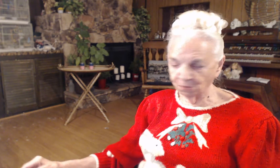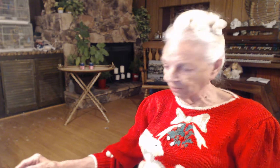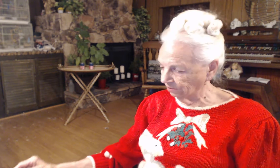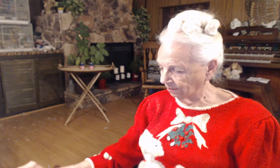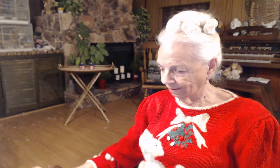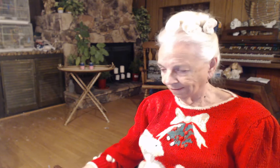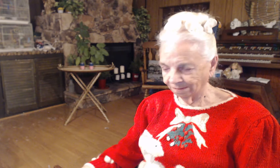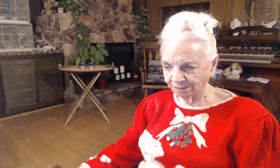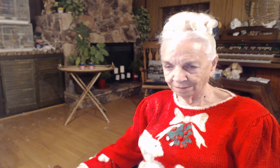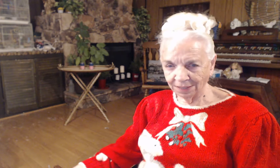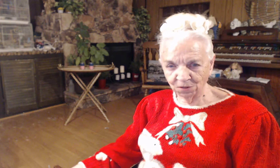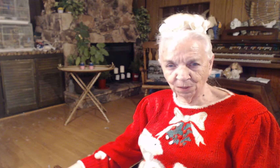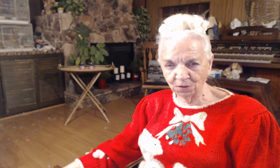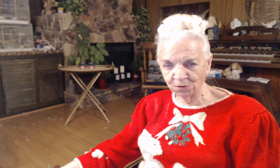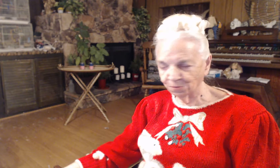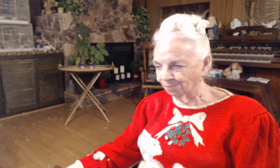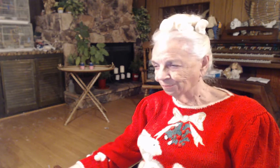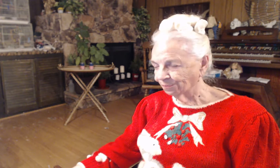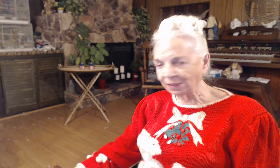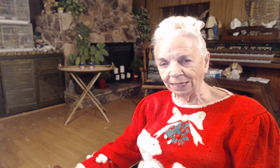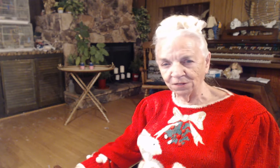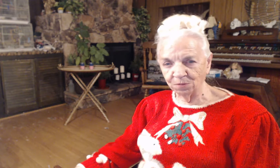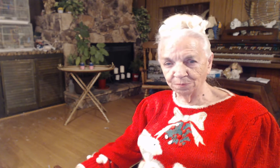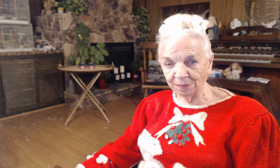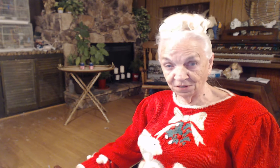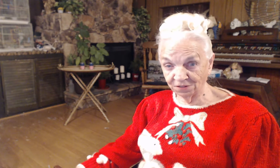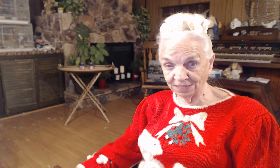sweaters. It's past Thanksgiving.